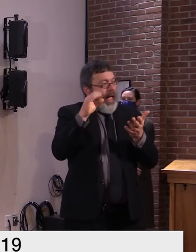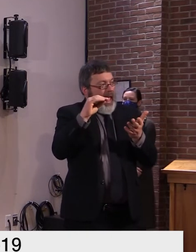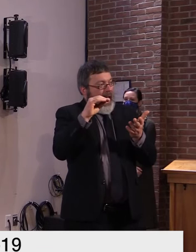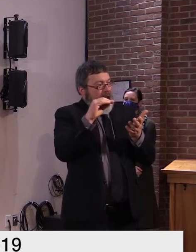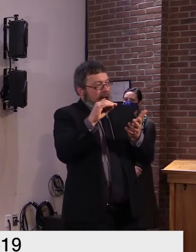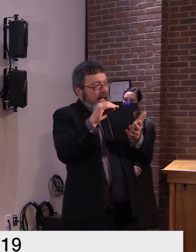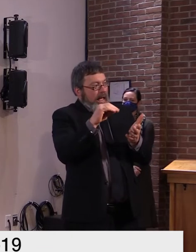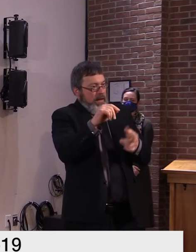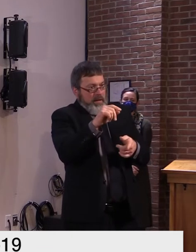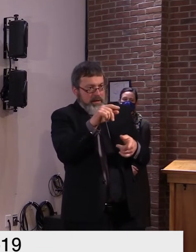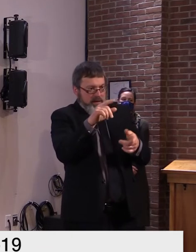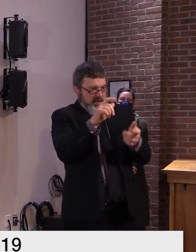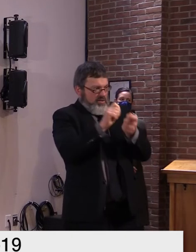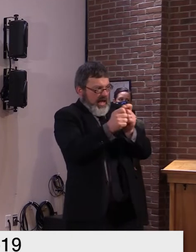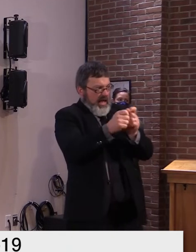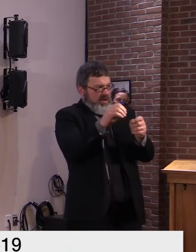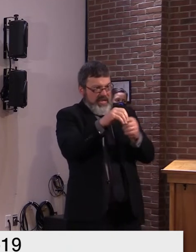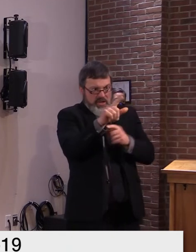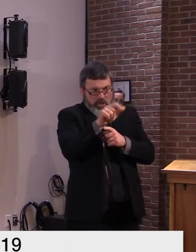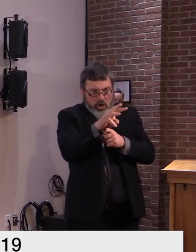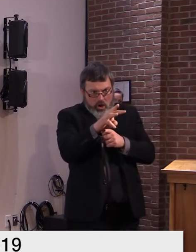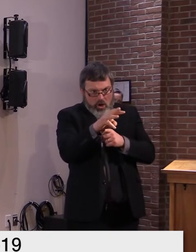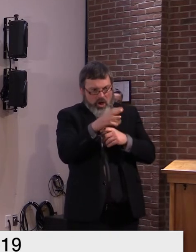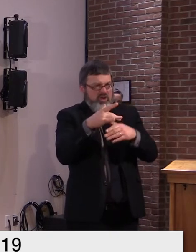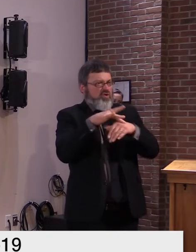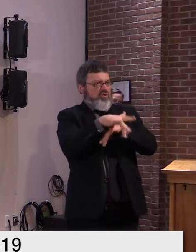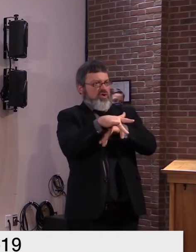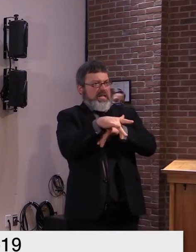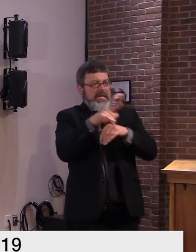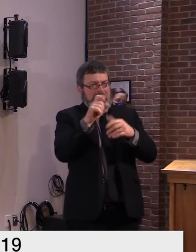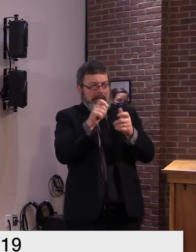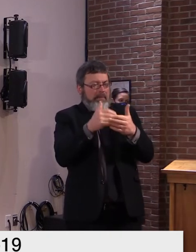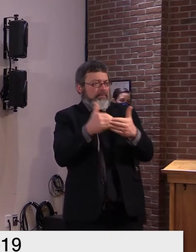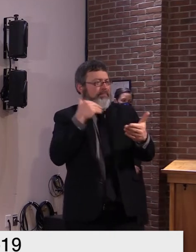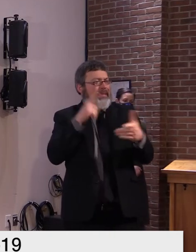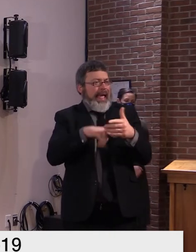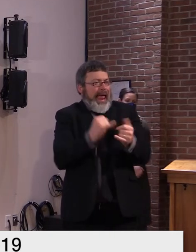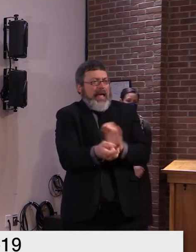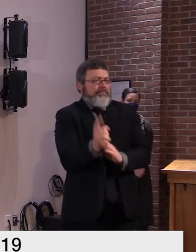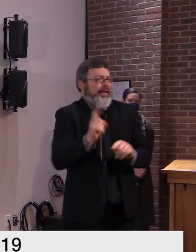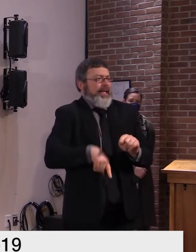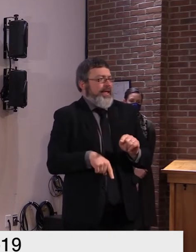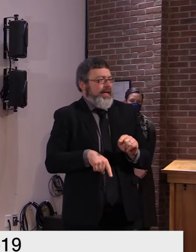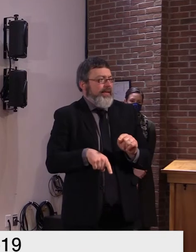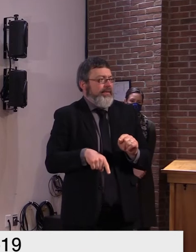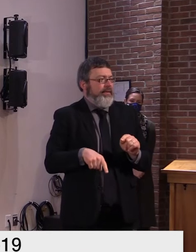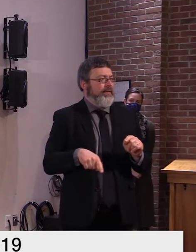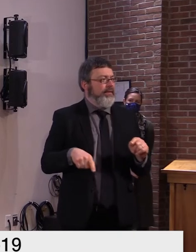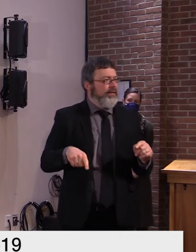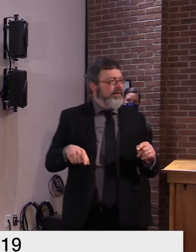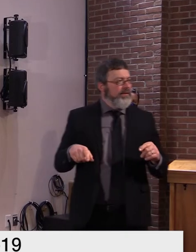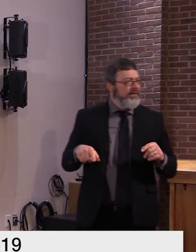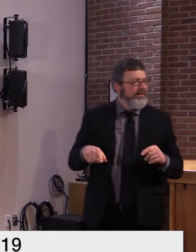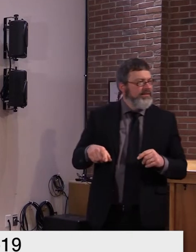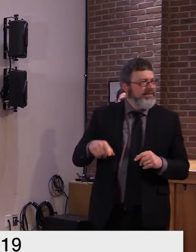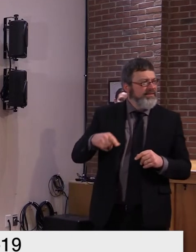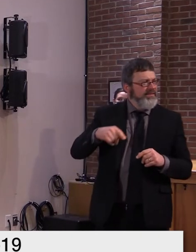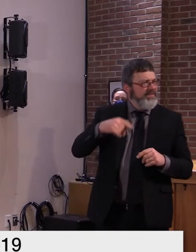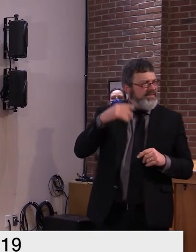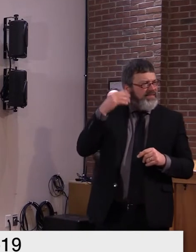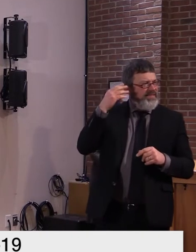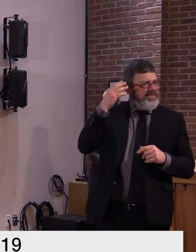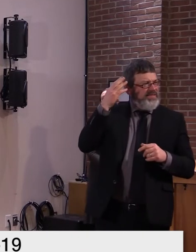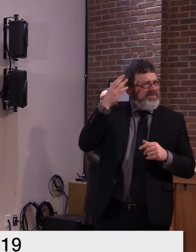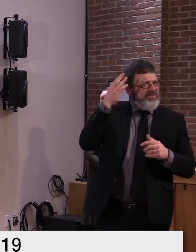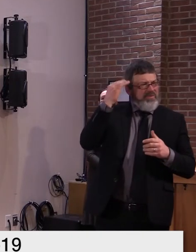and why not why not give towns uh the latitude to decide whether mail-in voting is right for them or not well i just